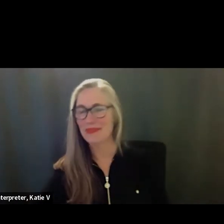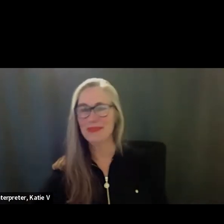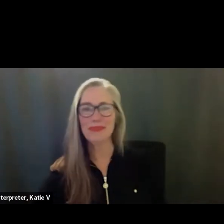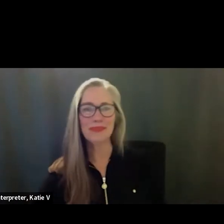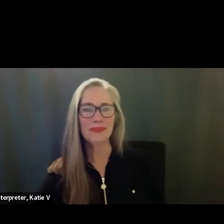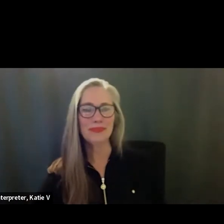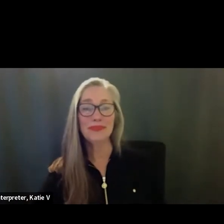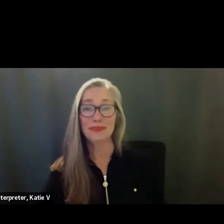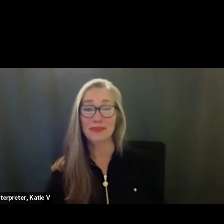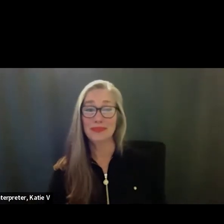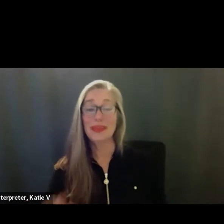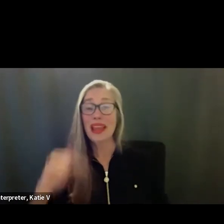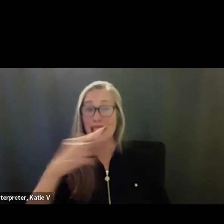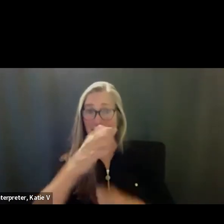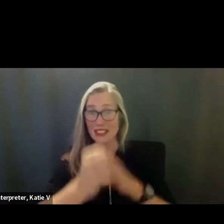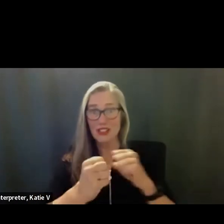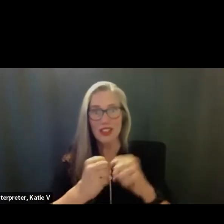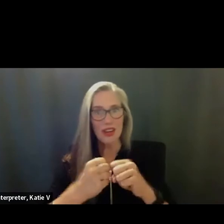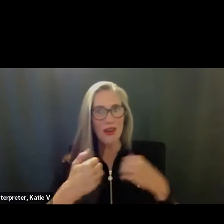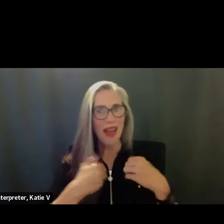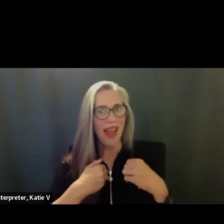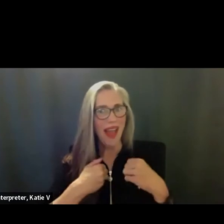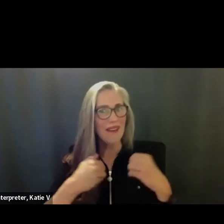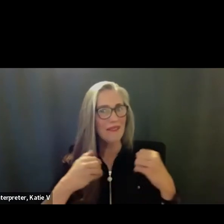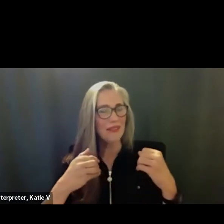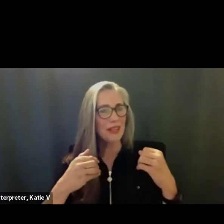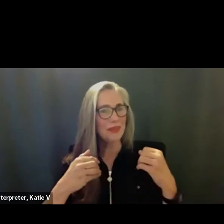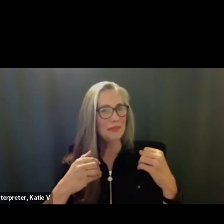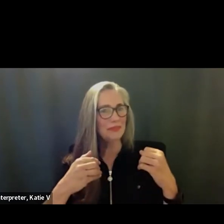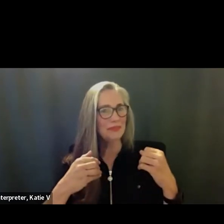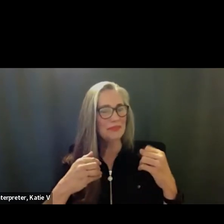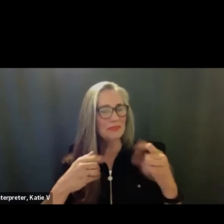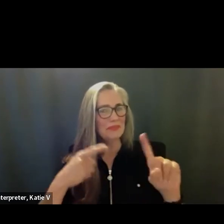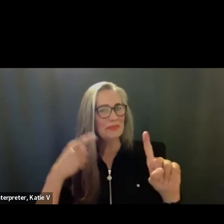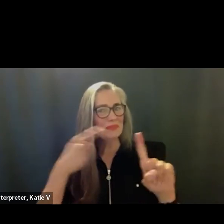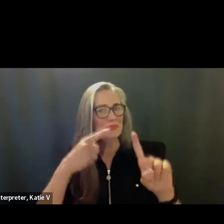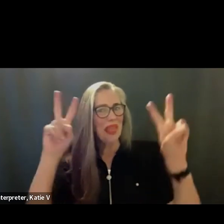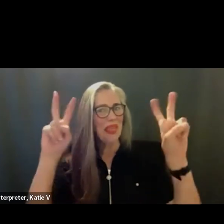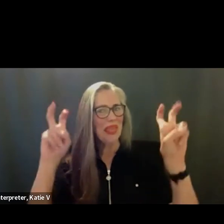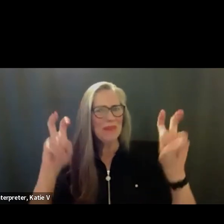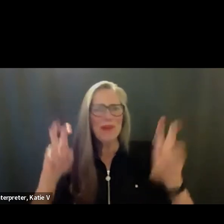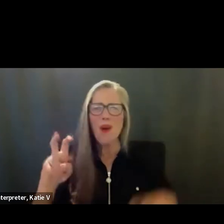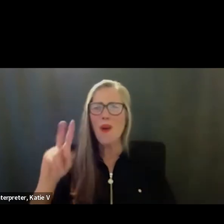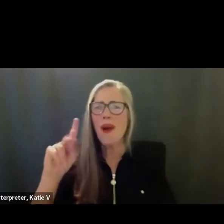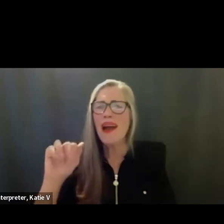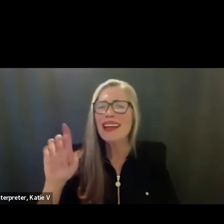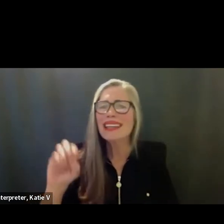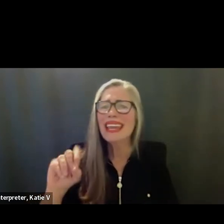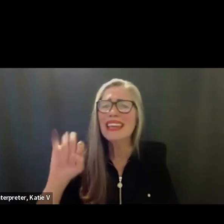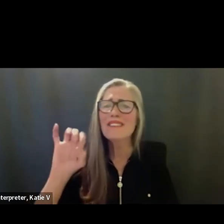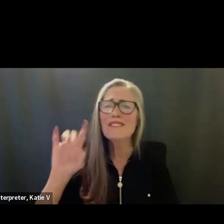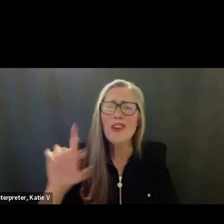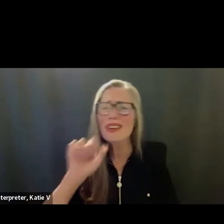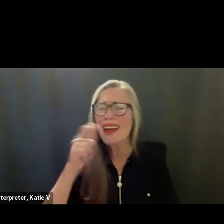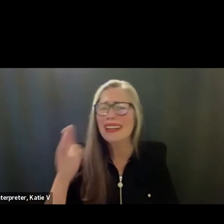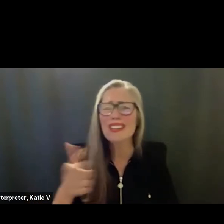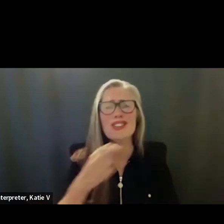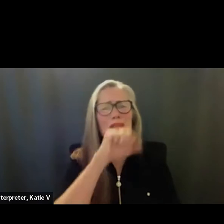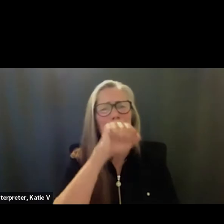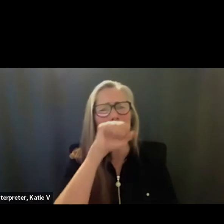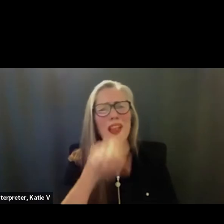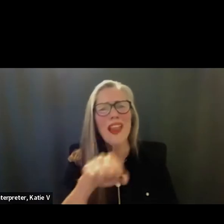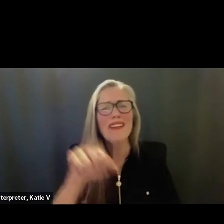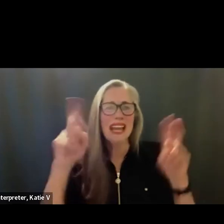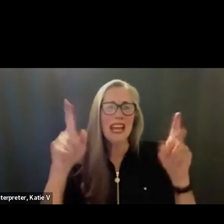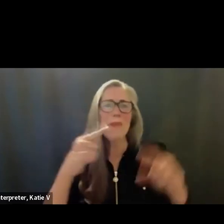We have a theme for this year and I'm bummed that Kate Ford is not here. She loves her themes. The theme for this year is the